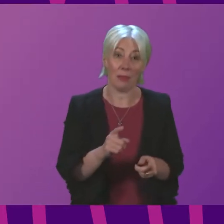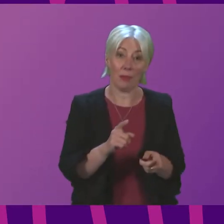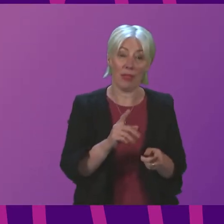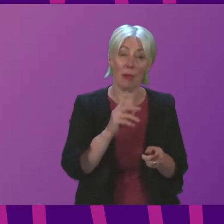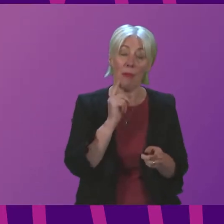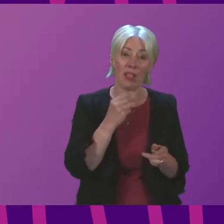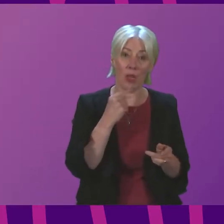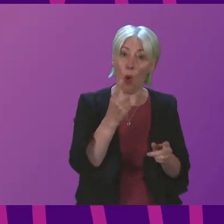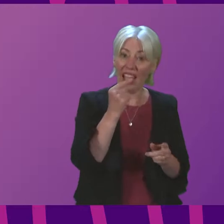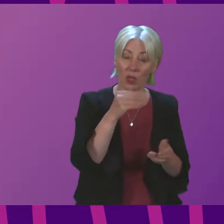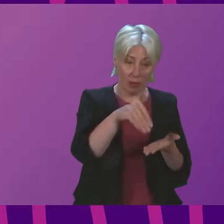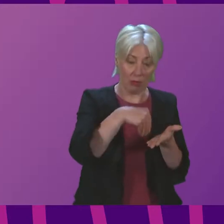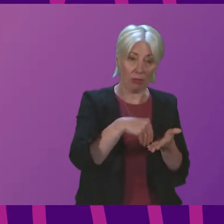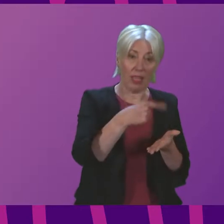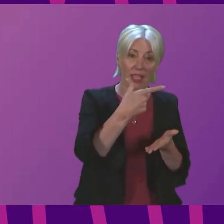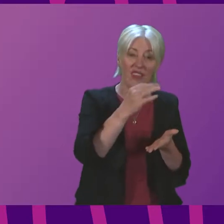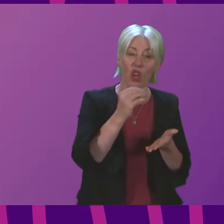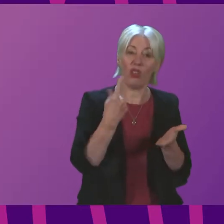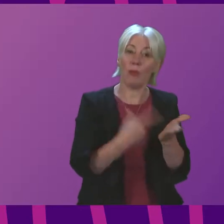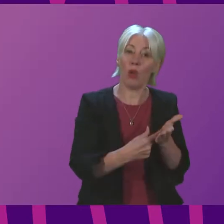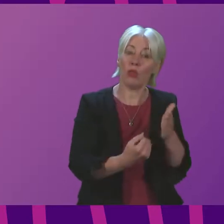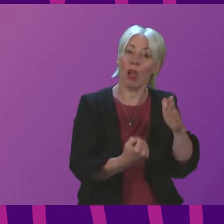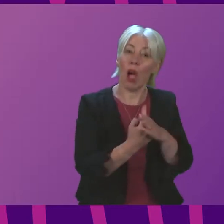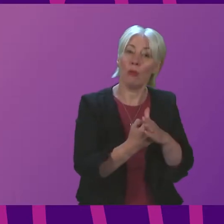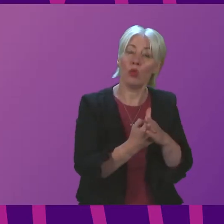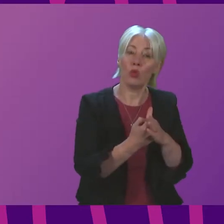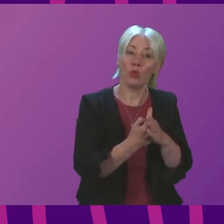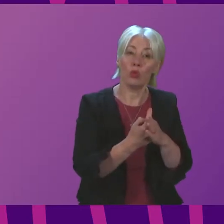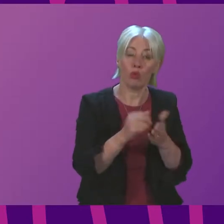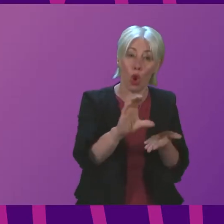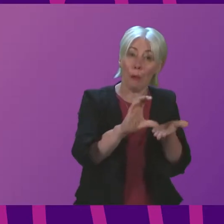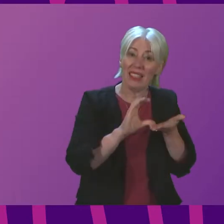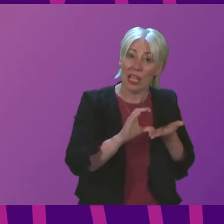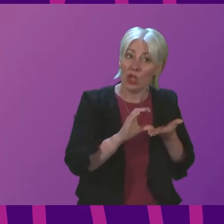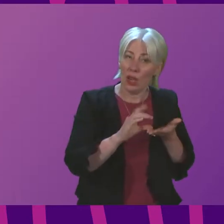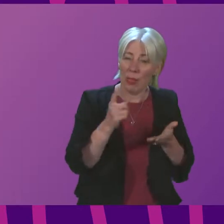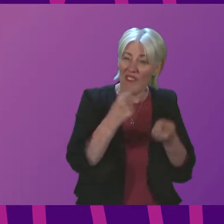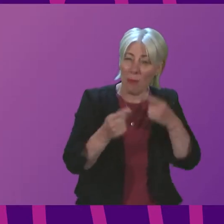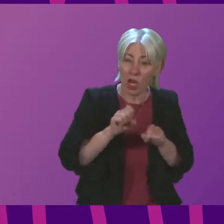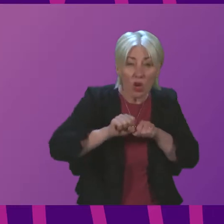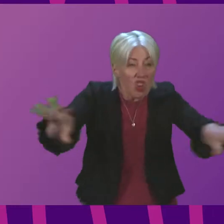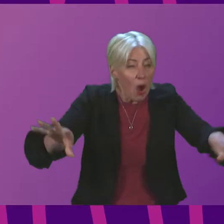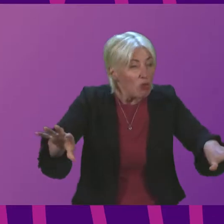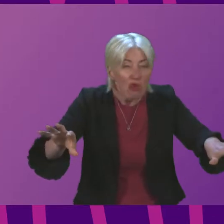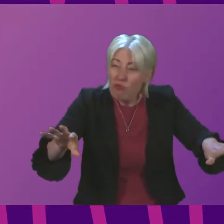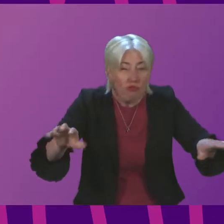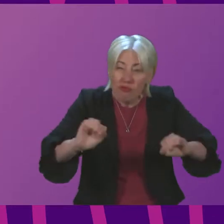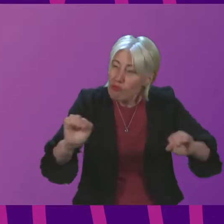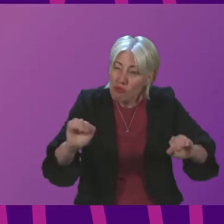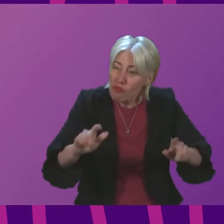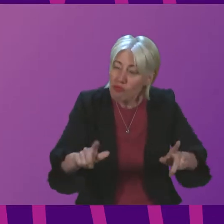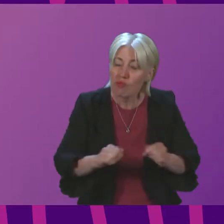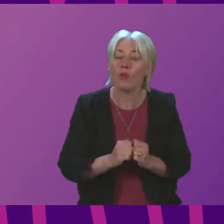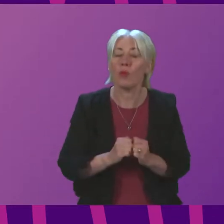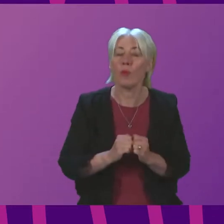for up to £700 worth of compensation has not really got out there Deputy First Minister I think it's important that the